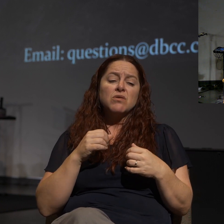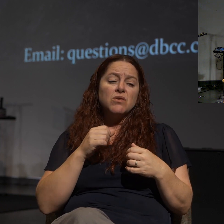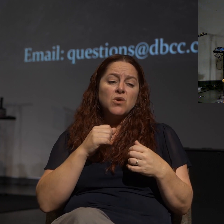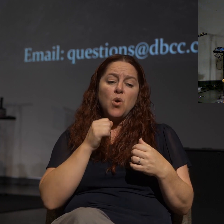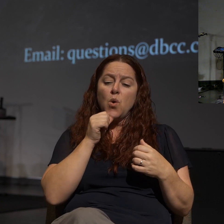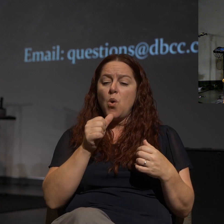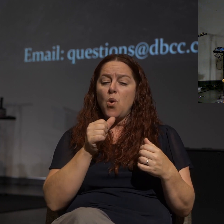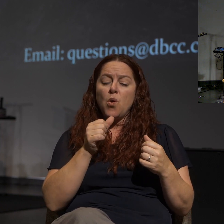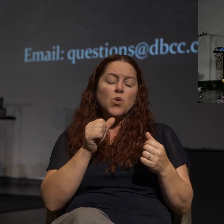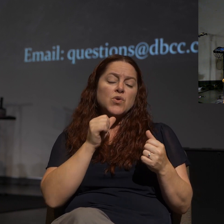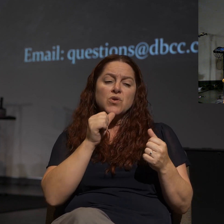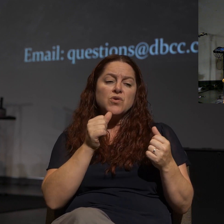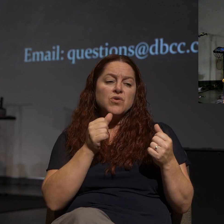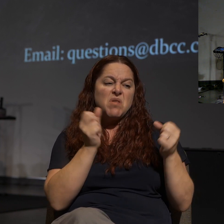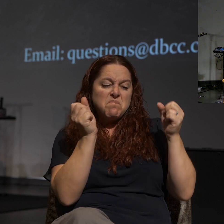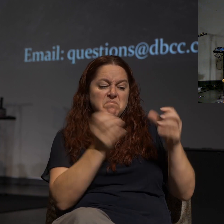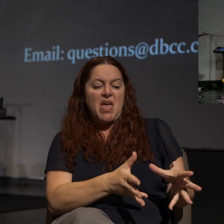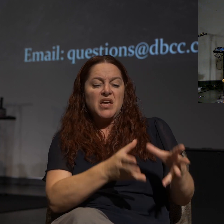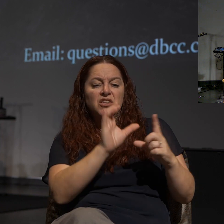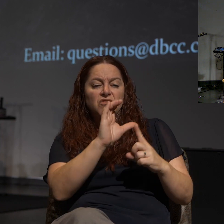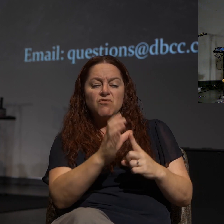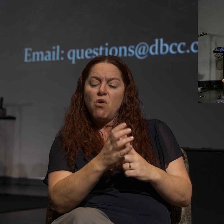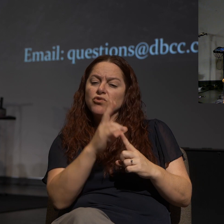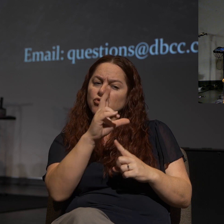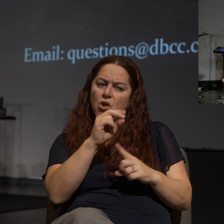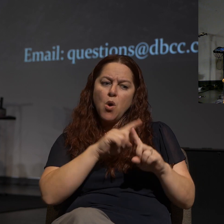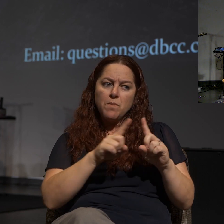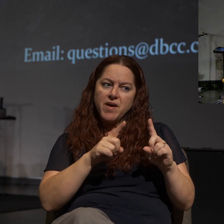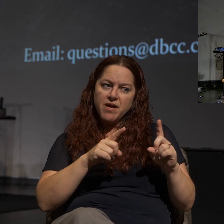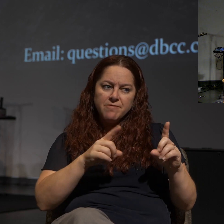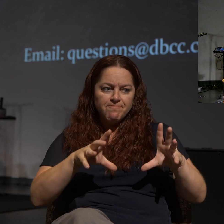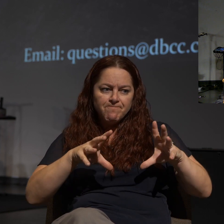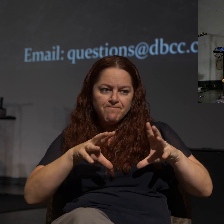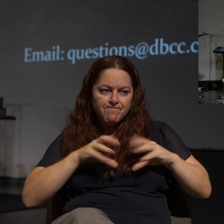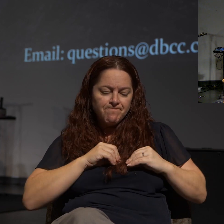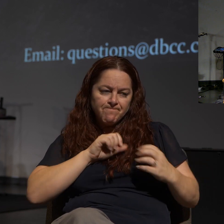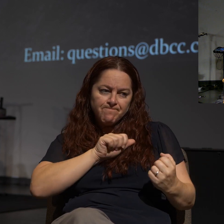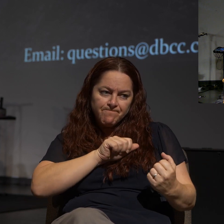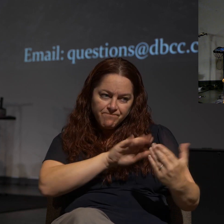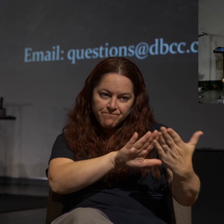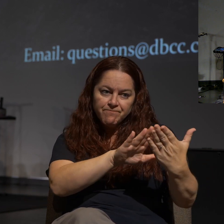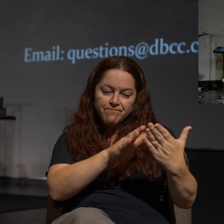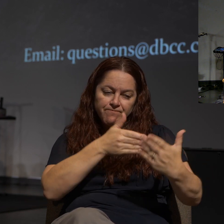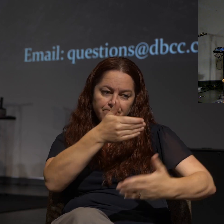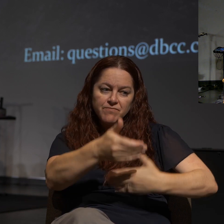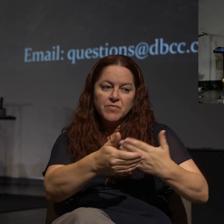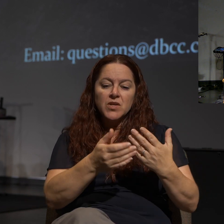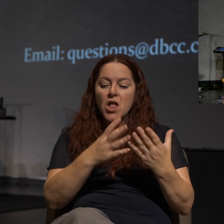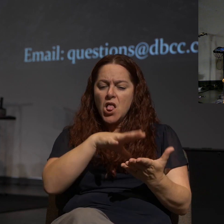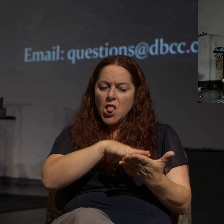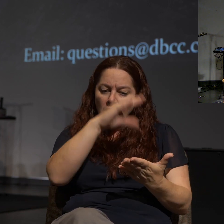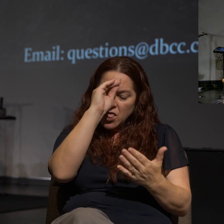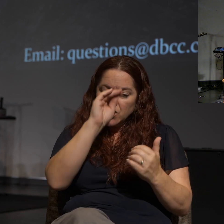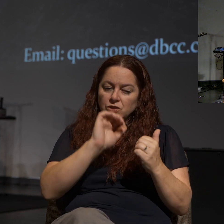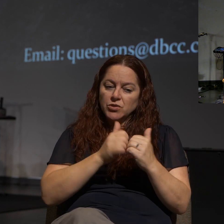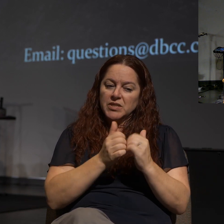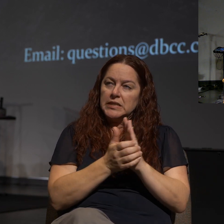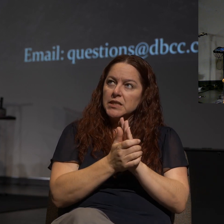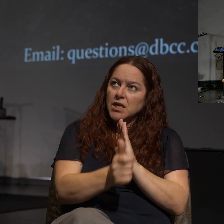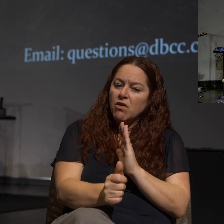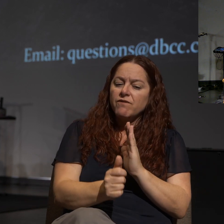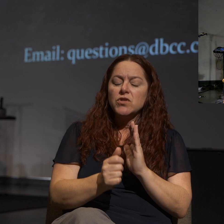the culture that we live in, but that we would engage it head on and we would learn to be skillful, learn to be tactful,